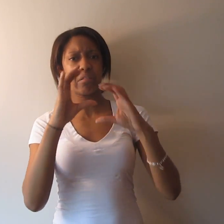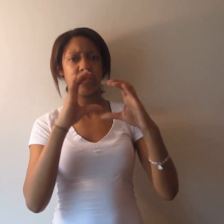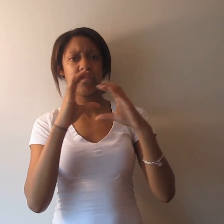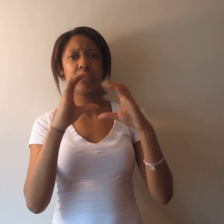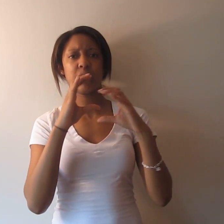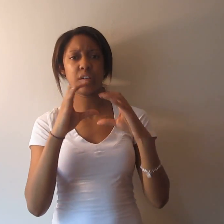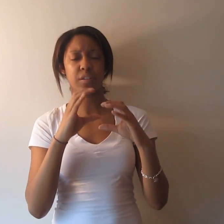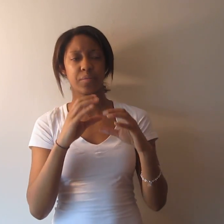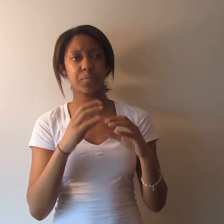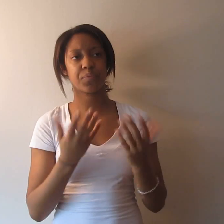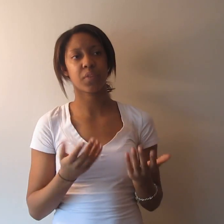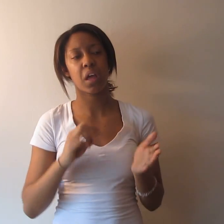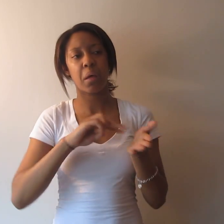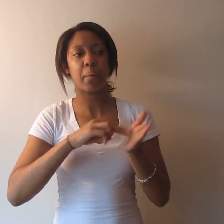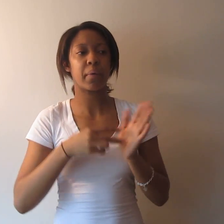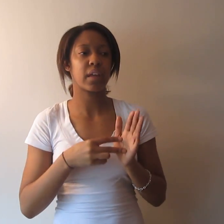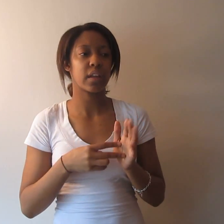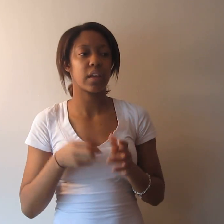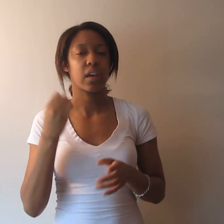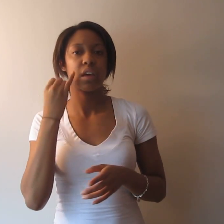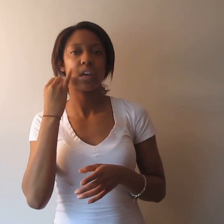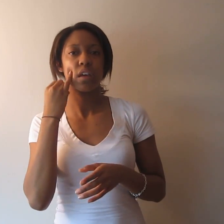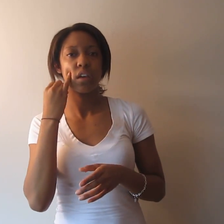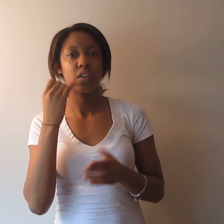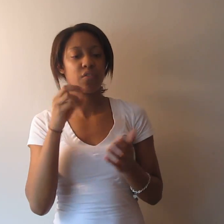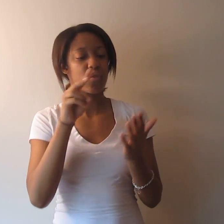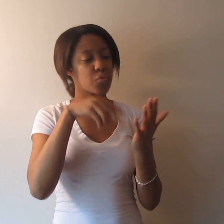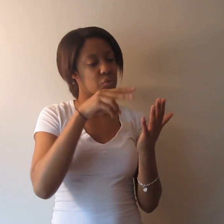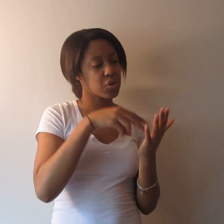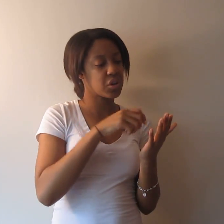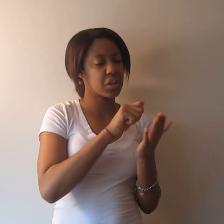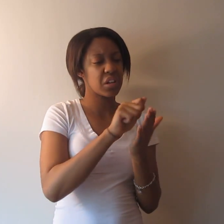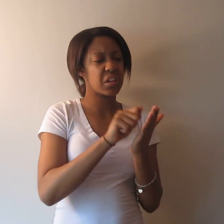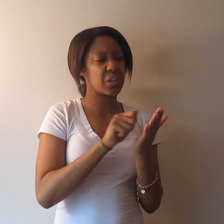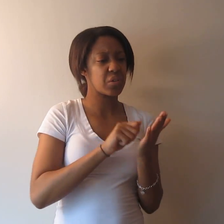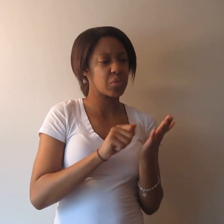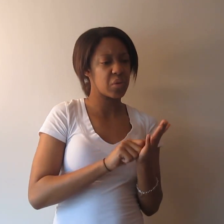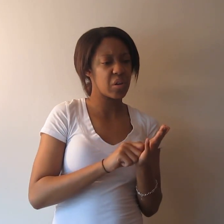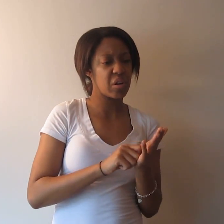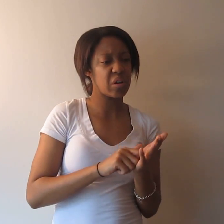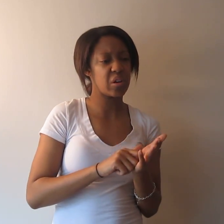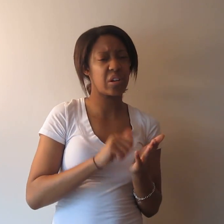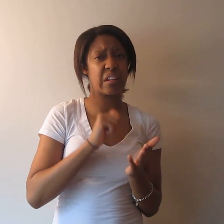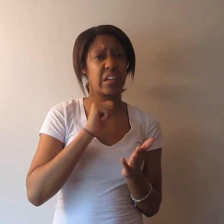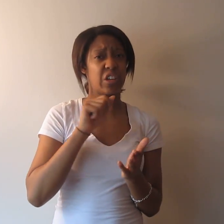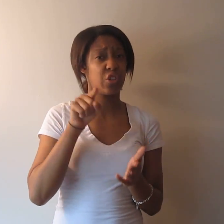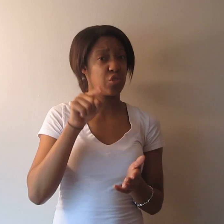That means if you feel that reading and writing is not your strong suit, it's probably not wise to communicate in that manner.